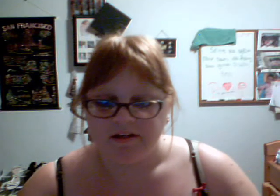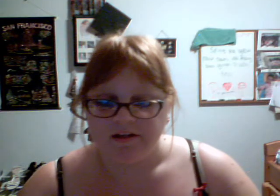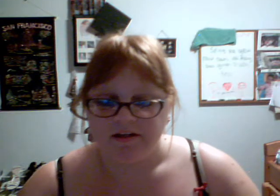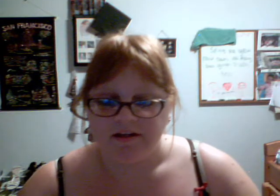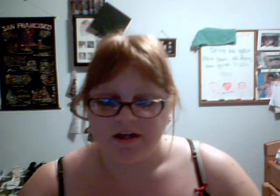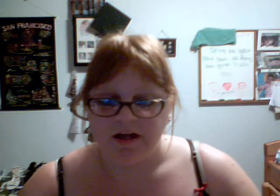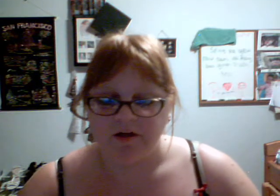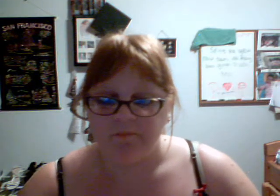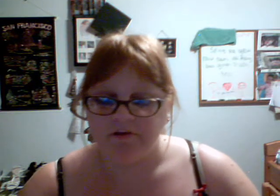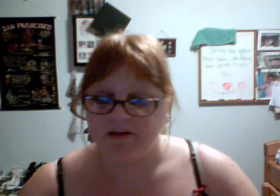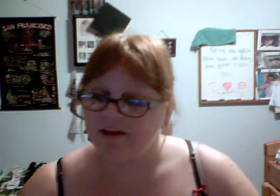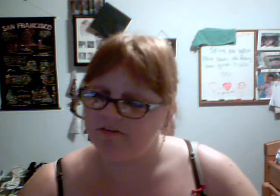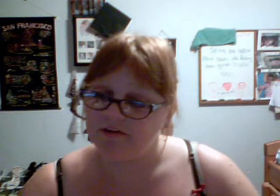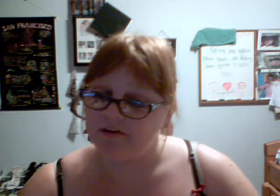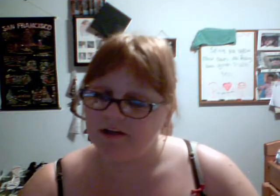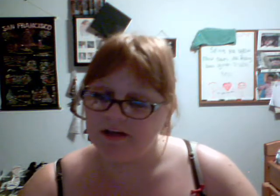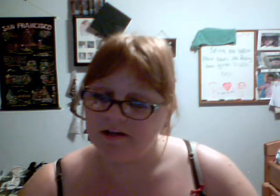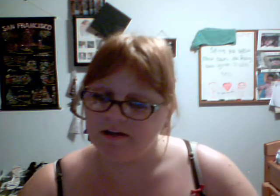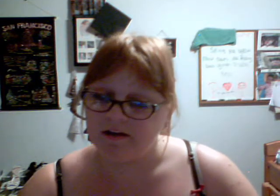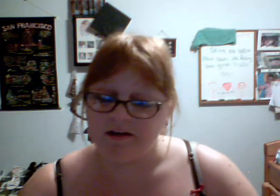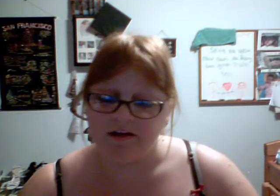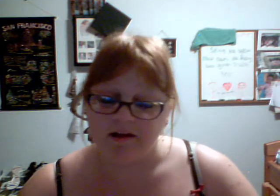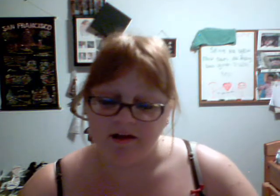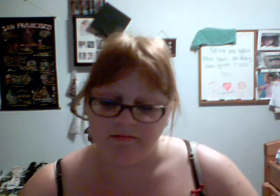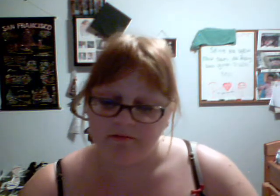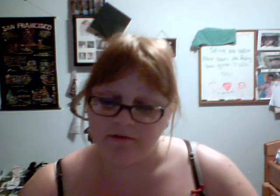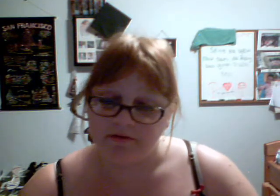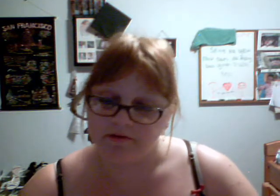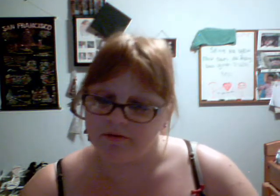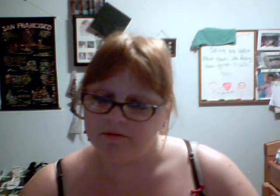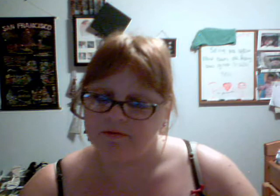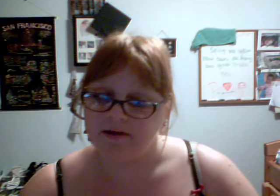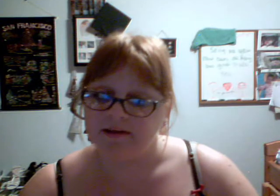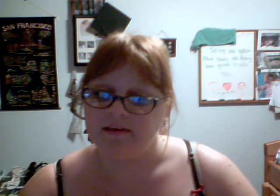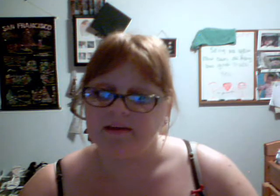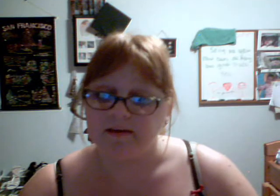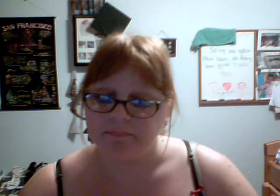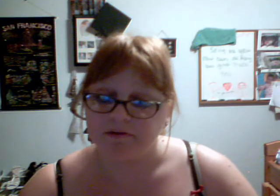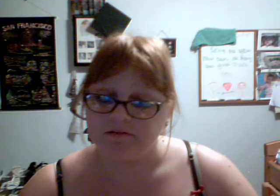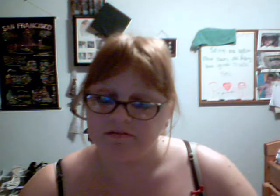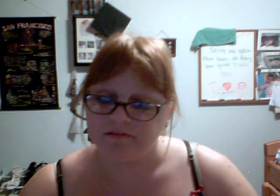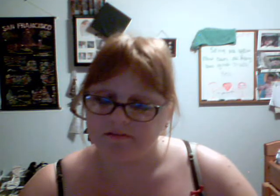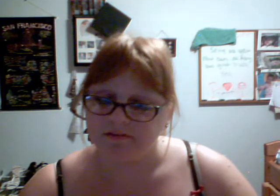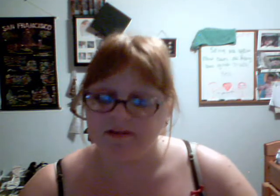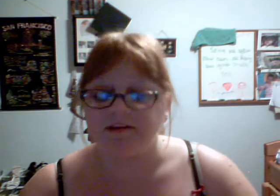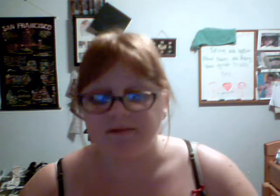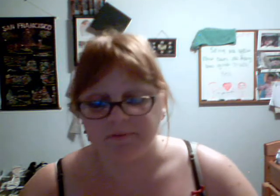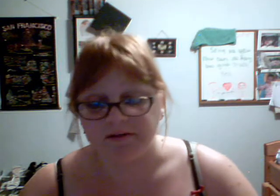I hope you guys have a good night, and I am going to go and sleep. And sleep in.